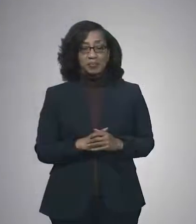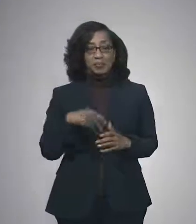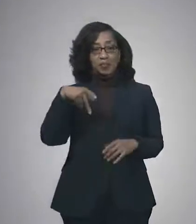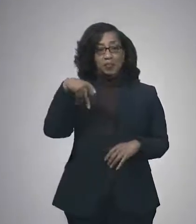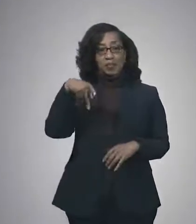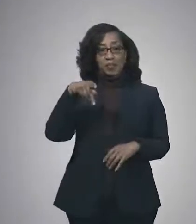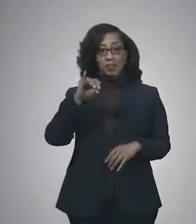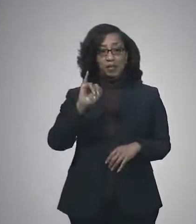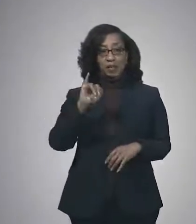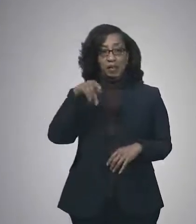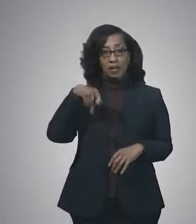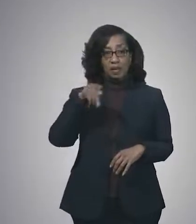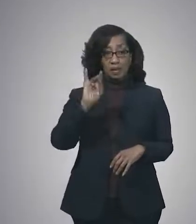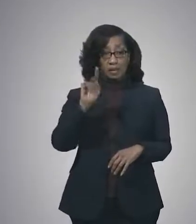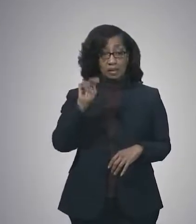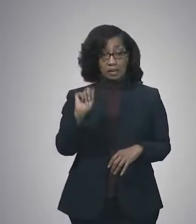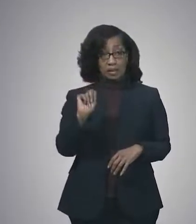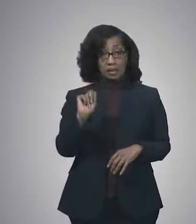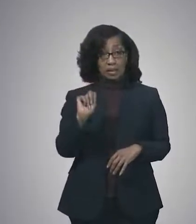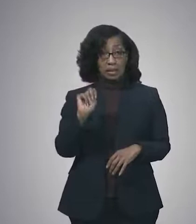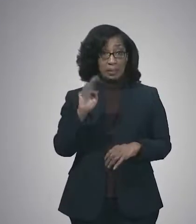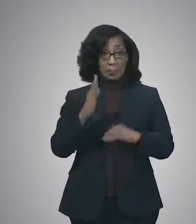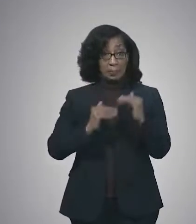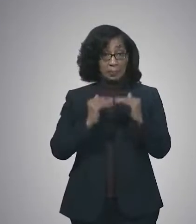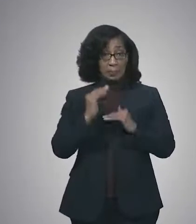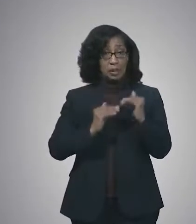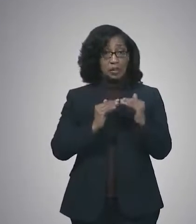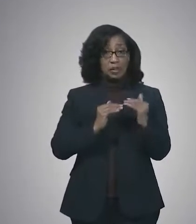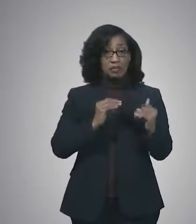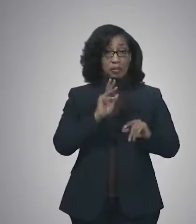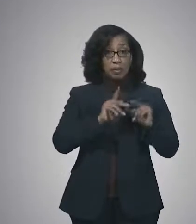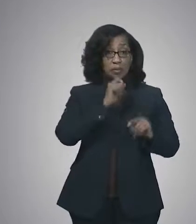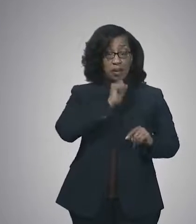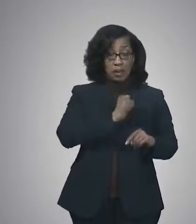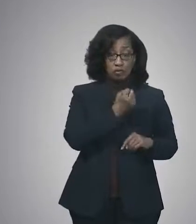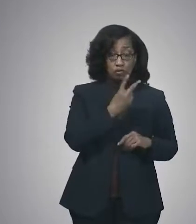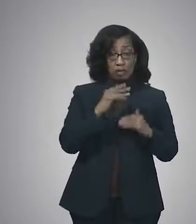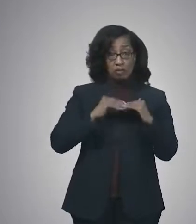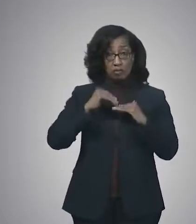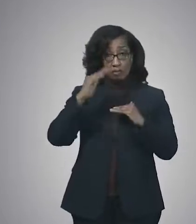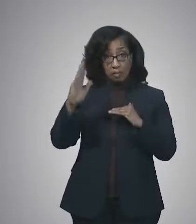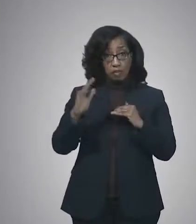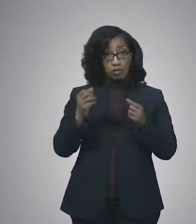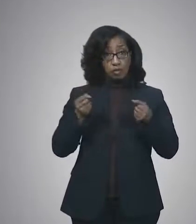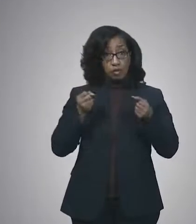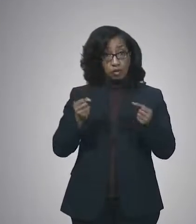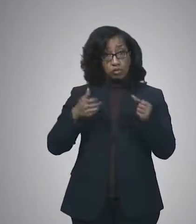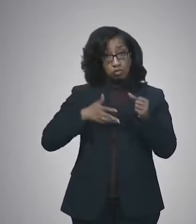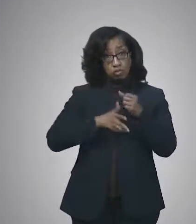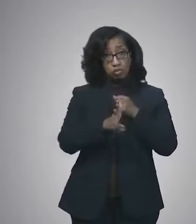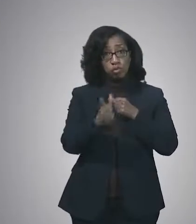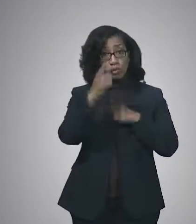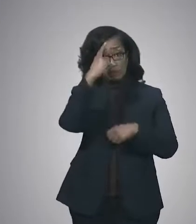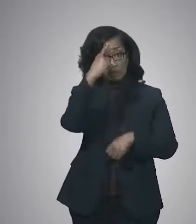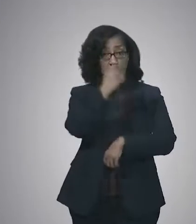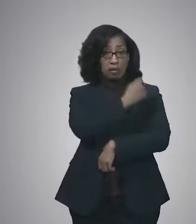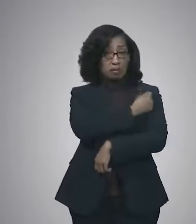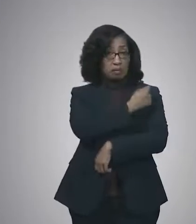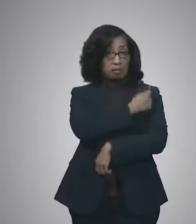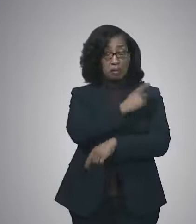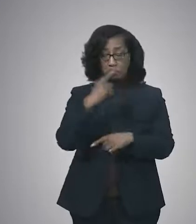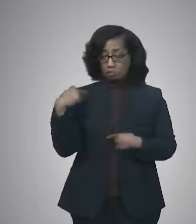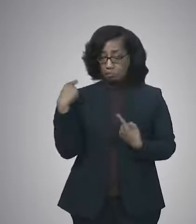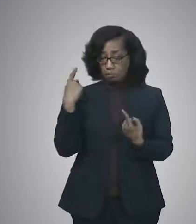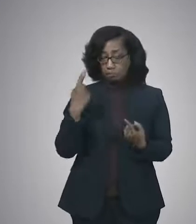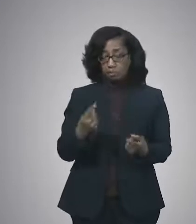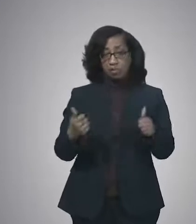building is providing vaccinations for those age 12 and older on a drive-through basis as it has been doing under City